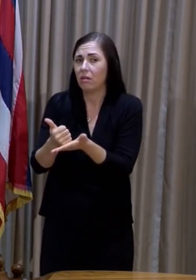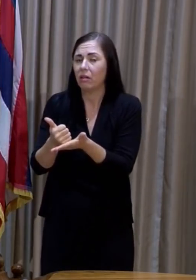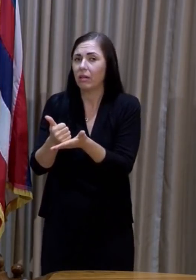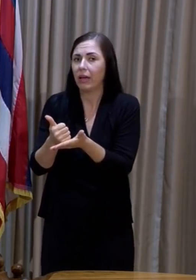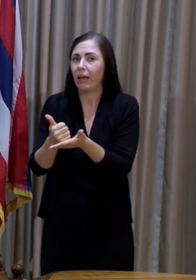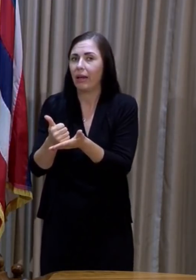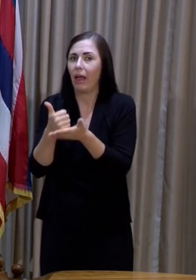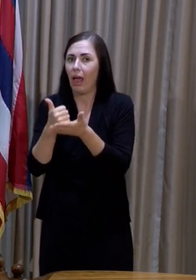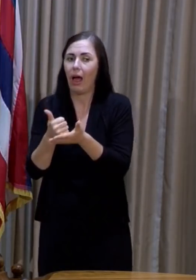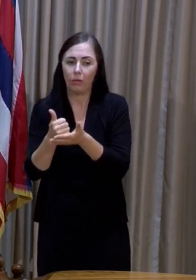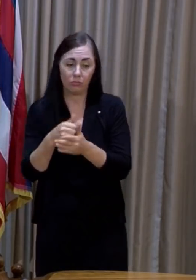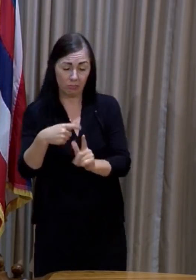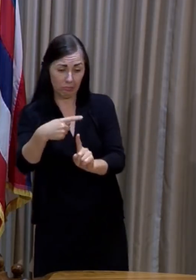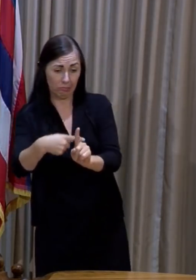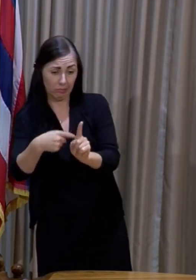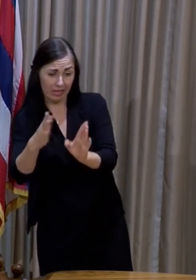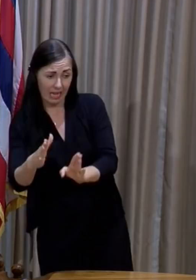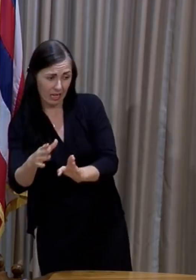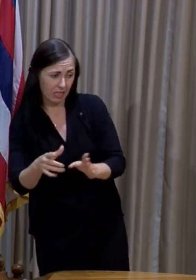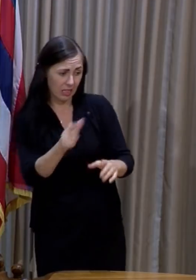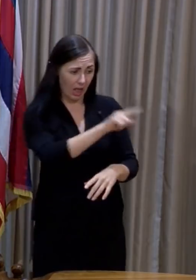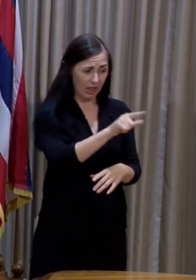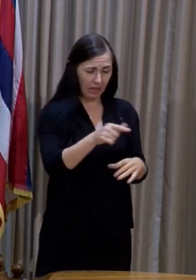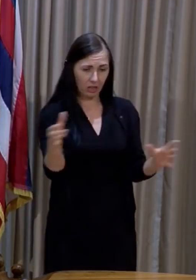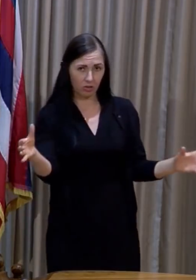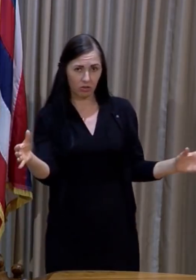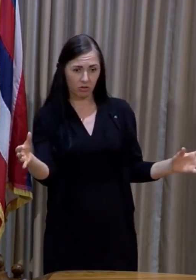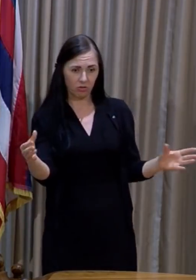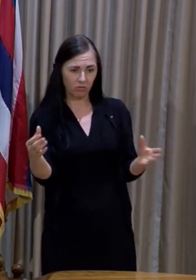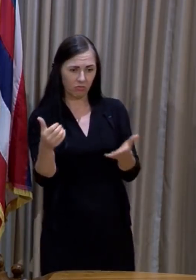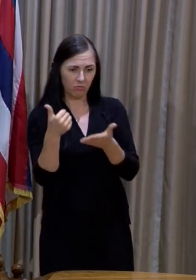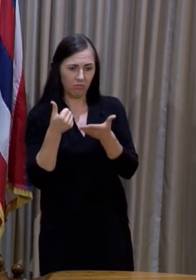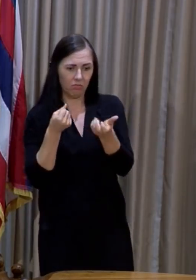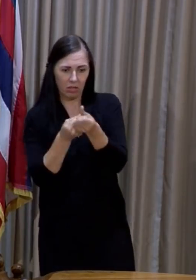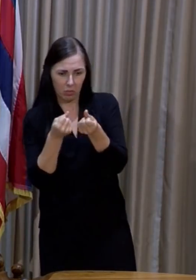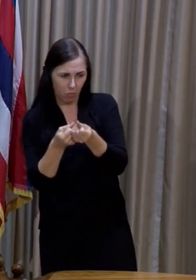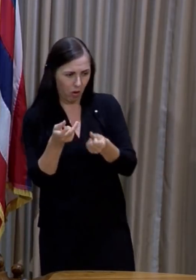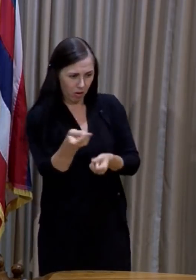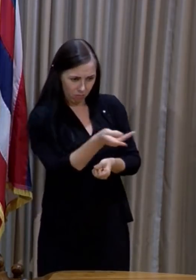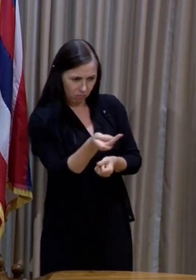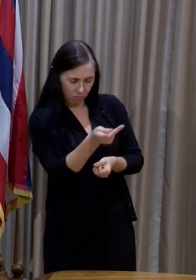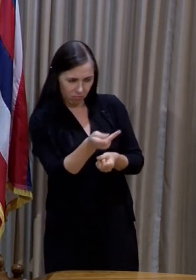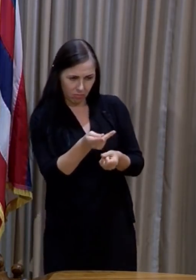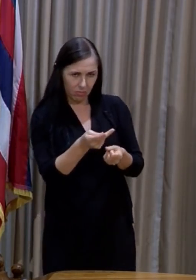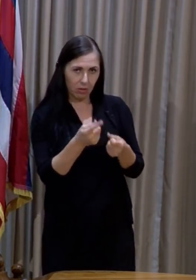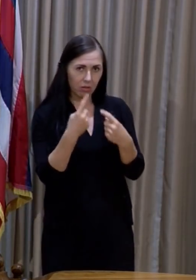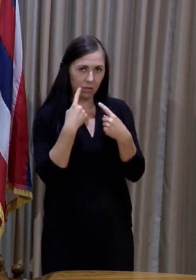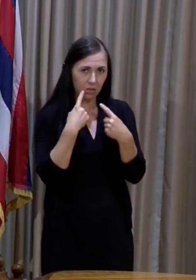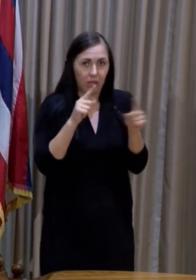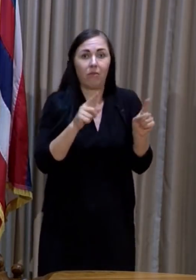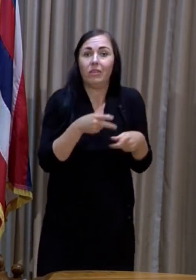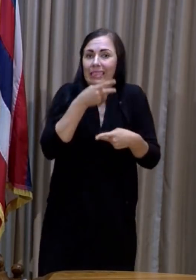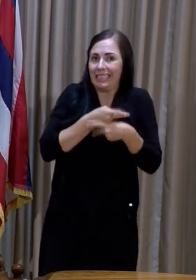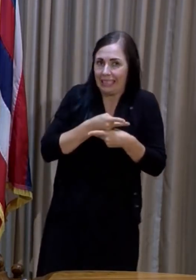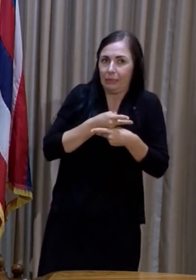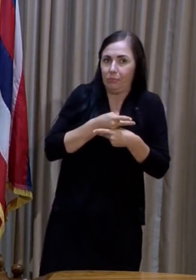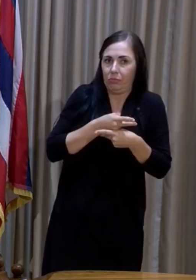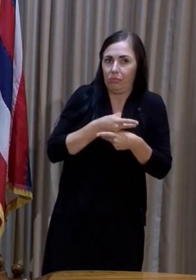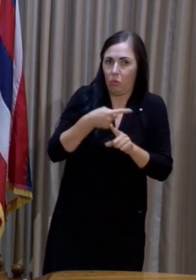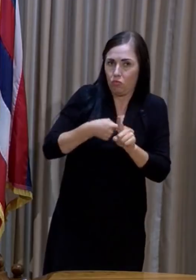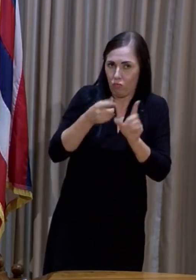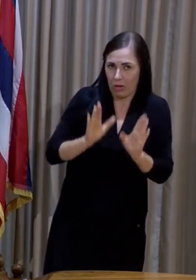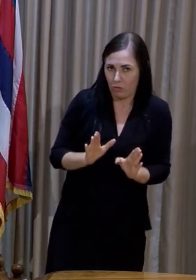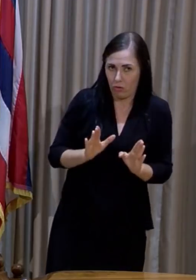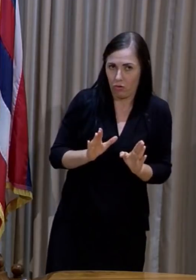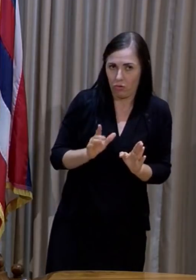landlords and tenants and support landlords in keeping tenants in place